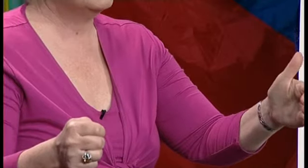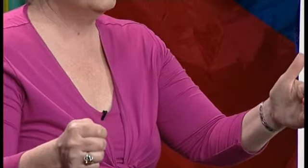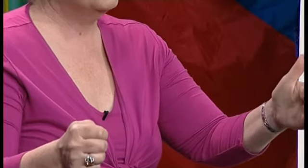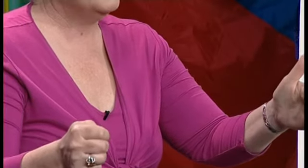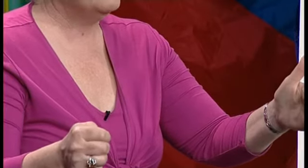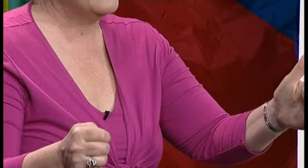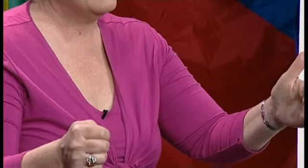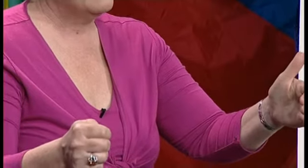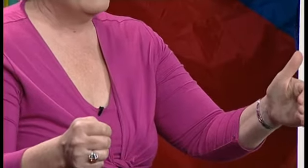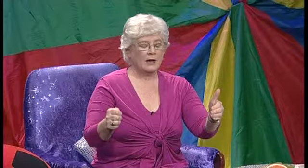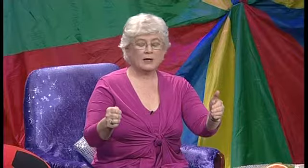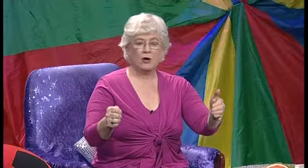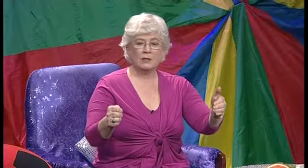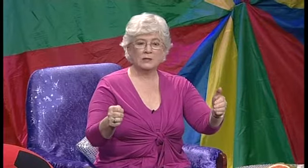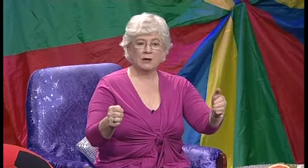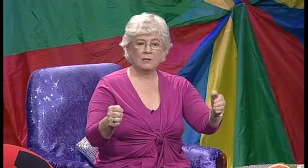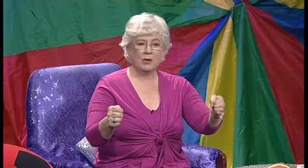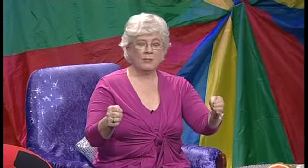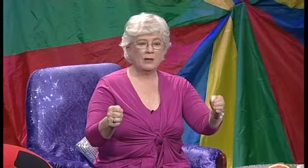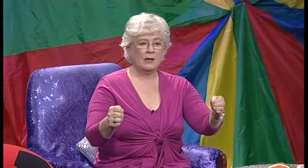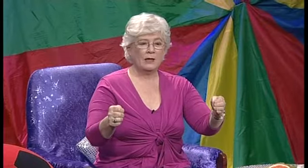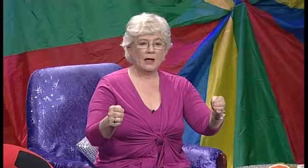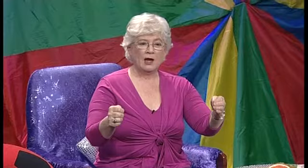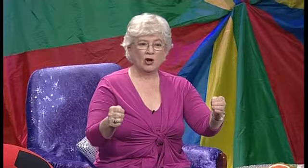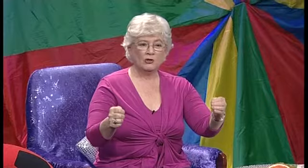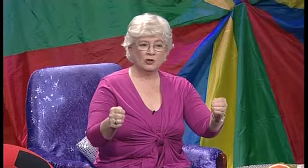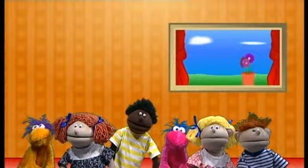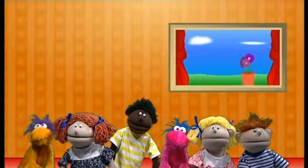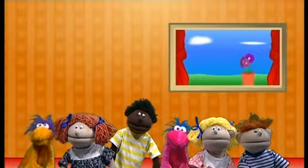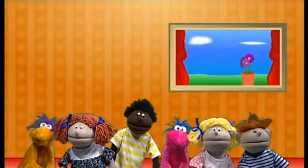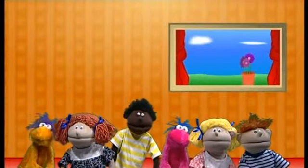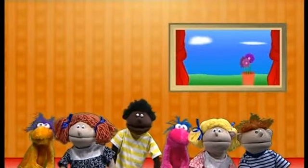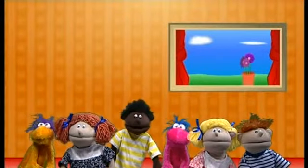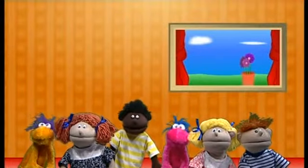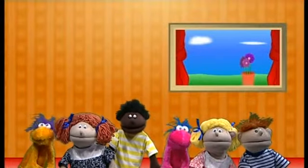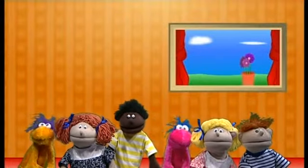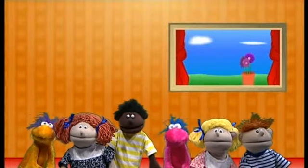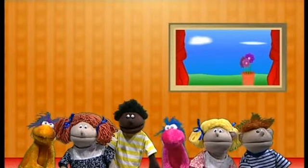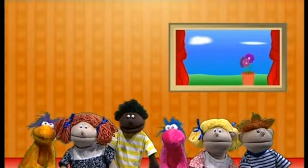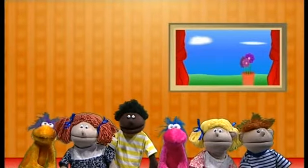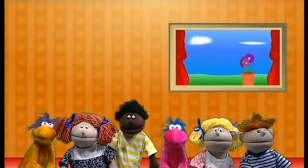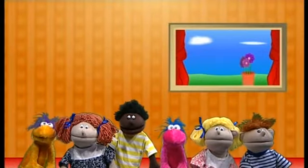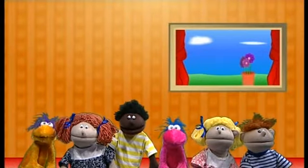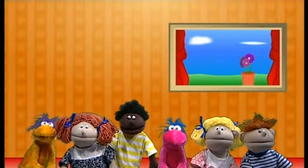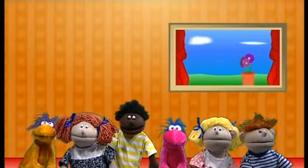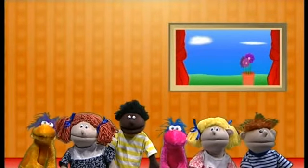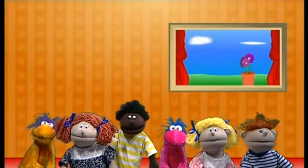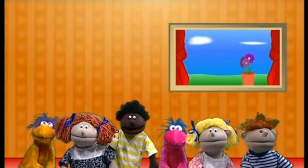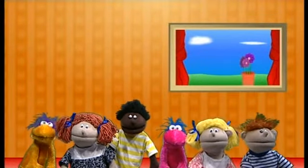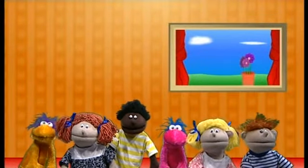much newer pig pen and he'd hop inside, pop and close the door behind him. Now as soon as you think you can join in, do.